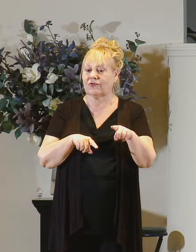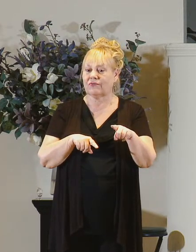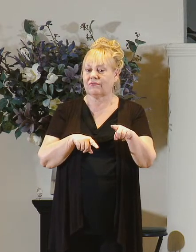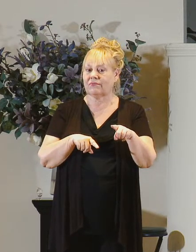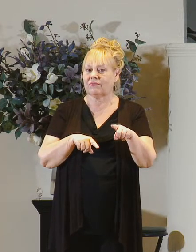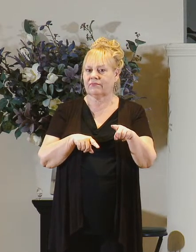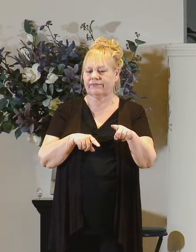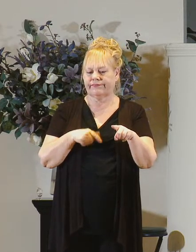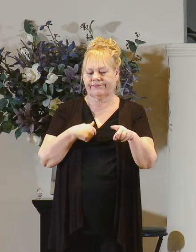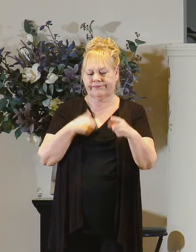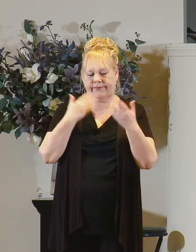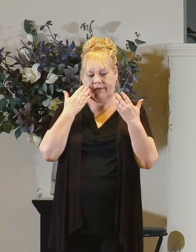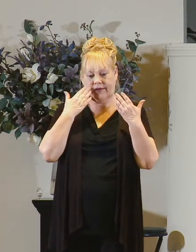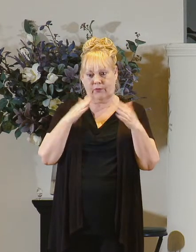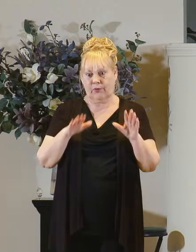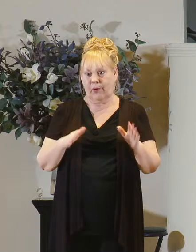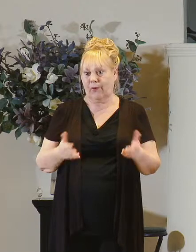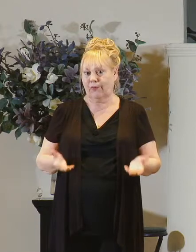i don't know